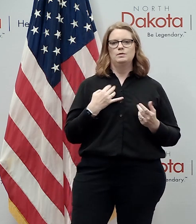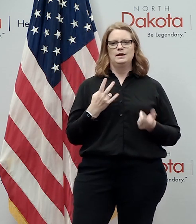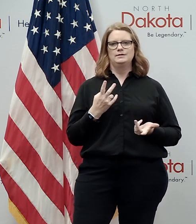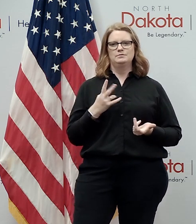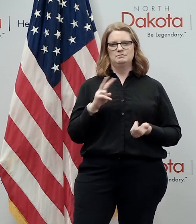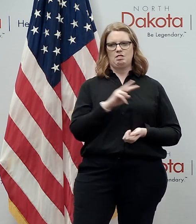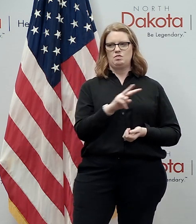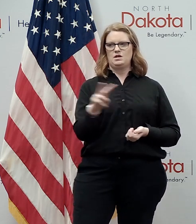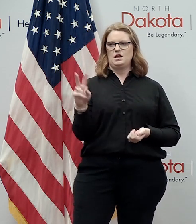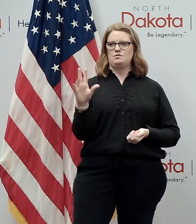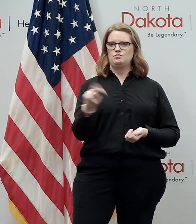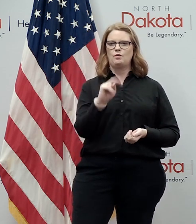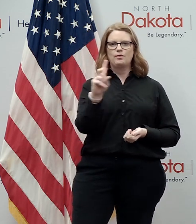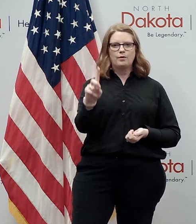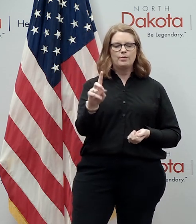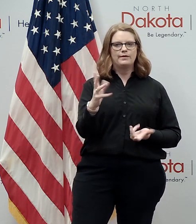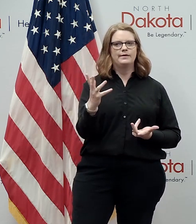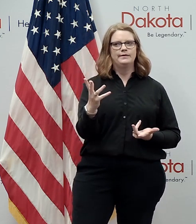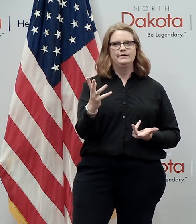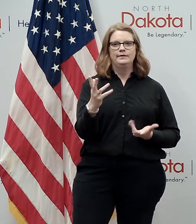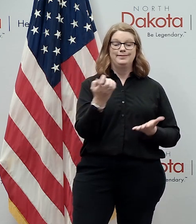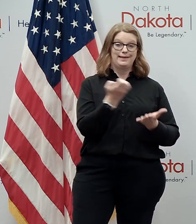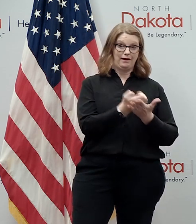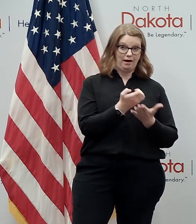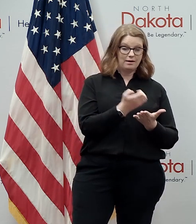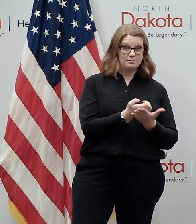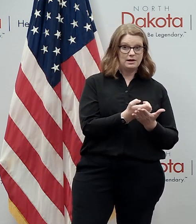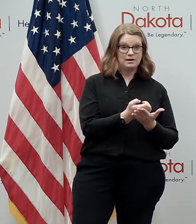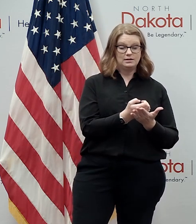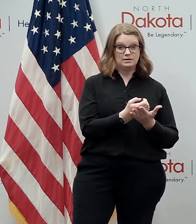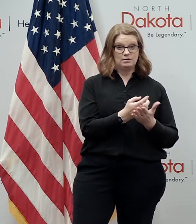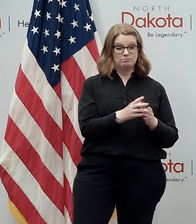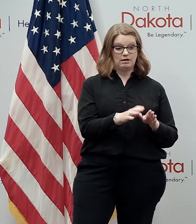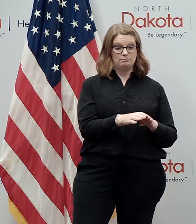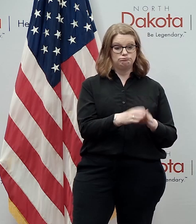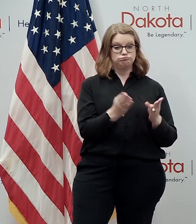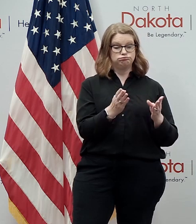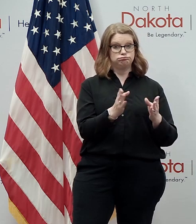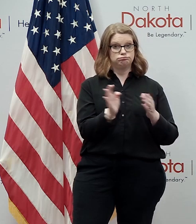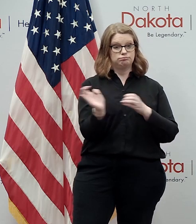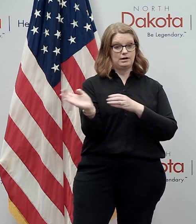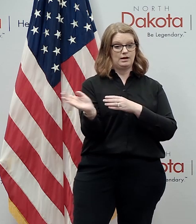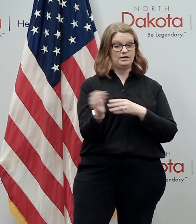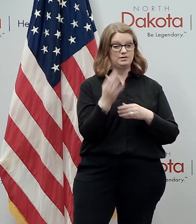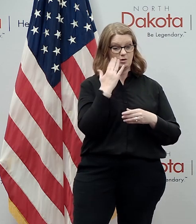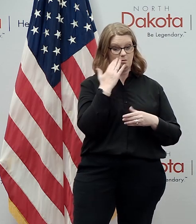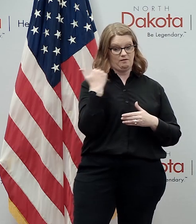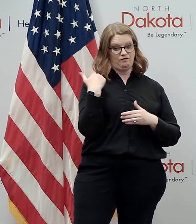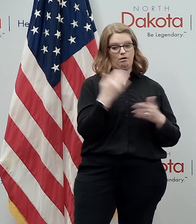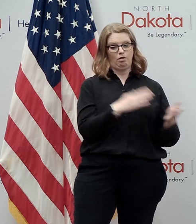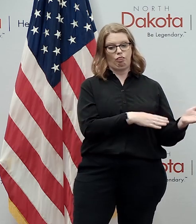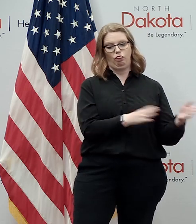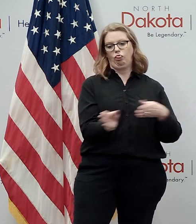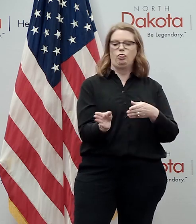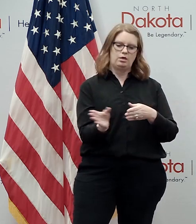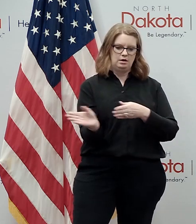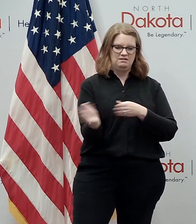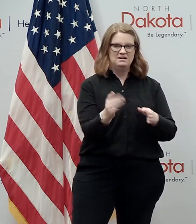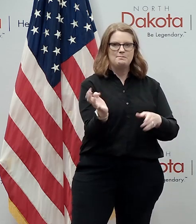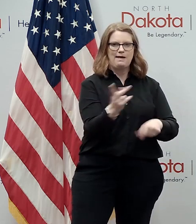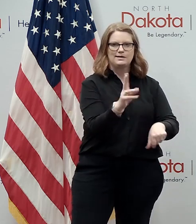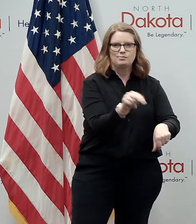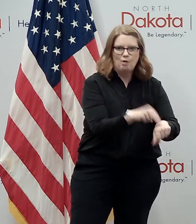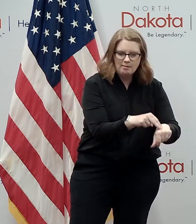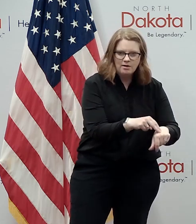and whether it's our economy uh coming back uh whether it's the way we've been able to manage and avoid the full